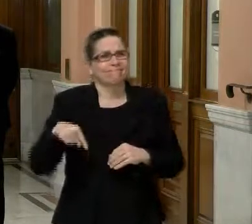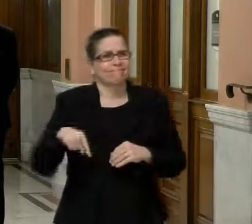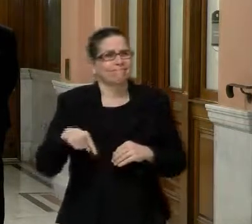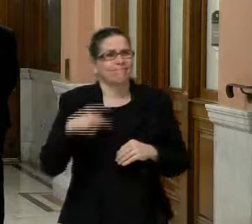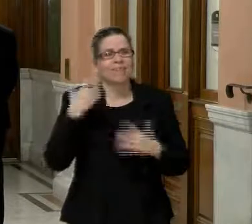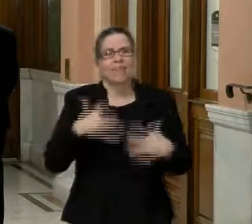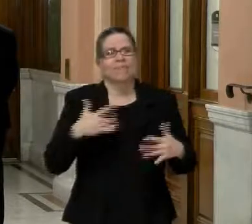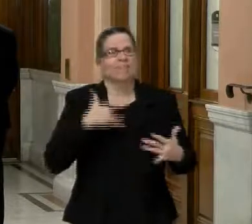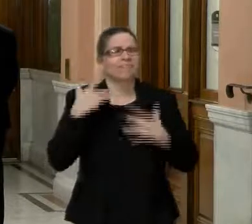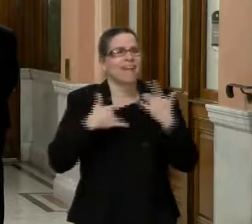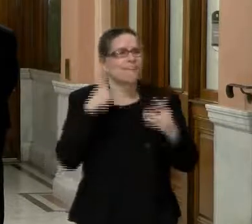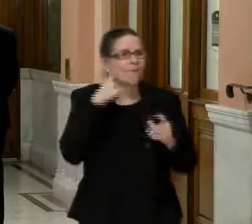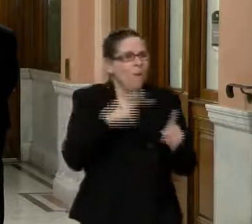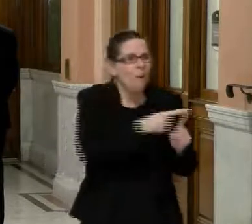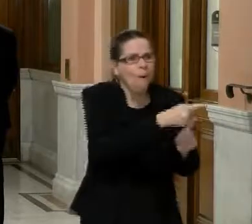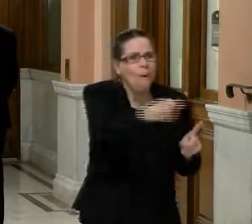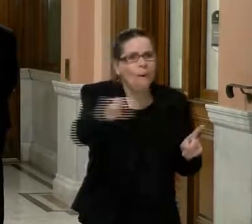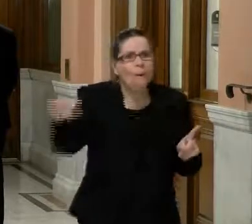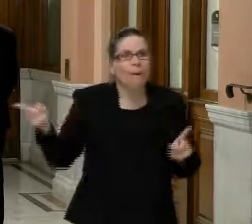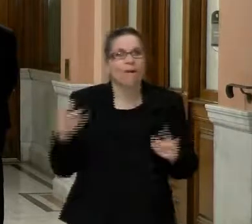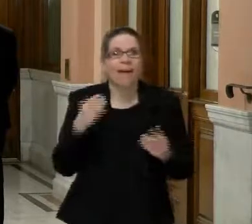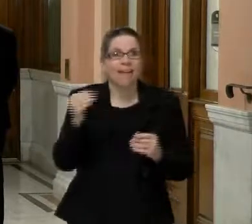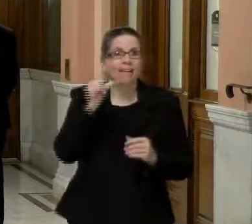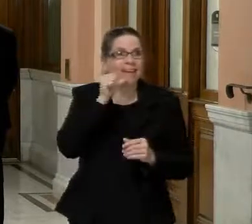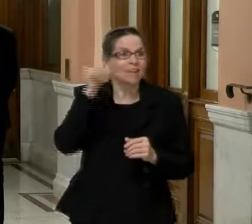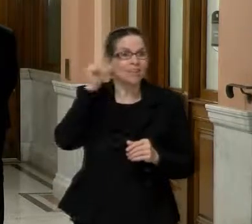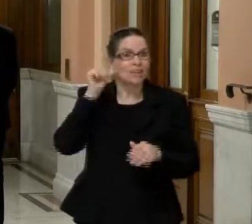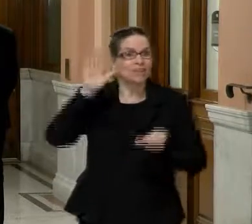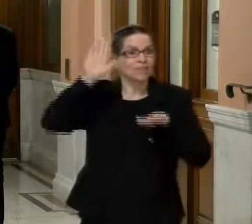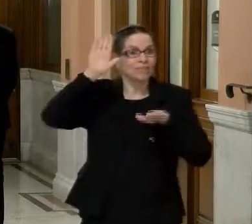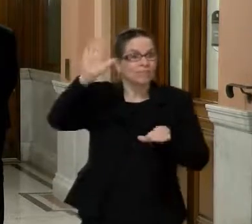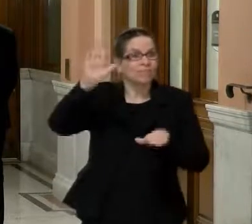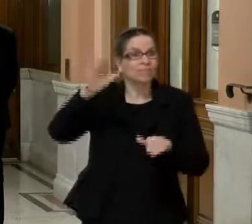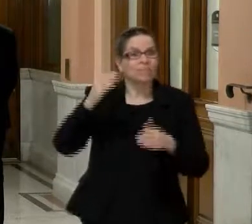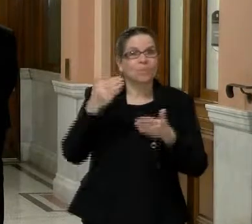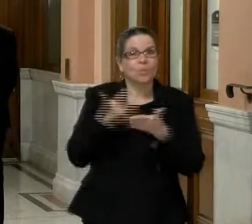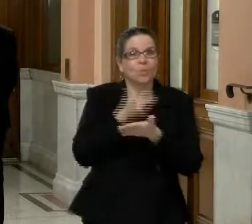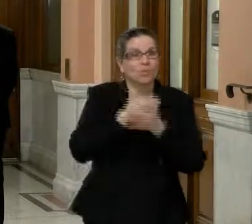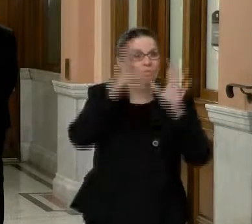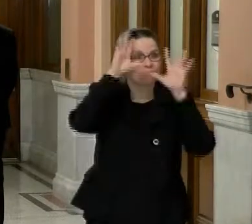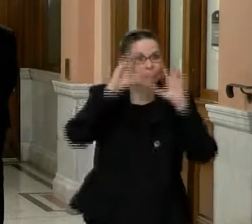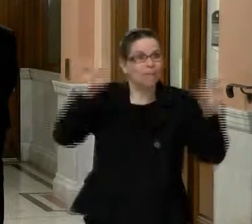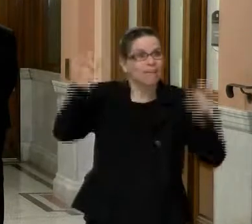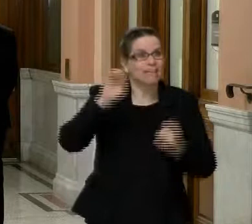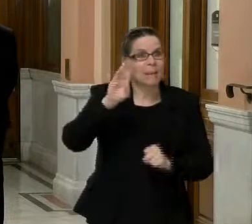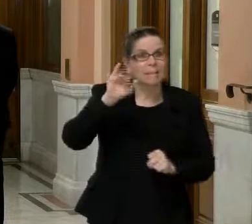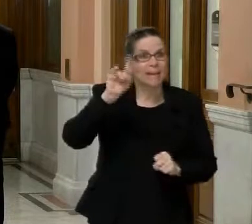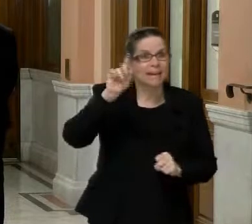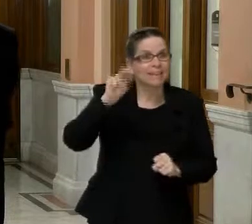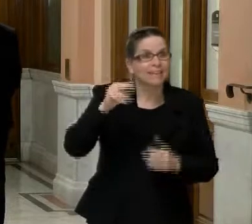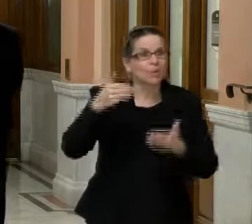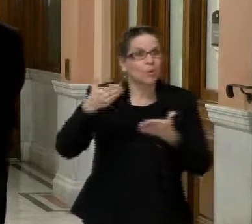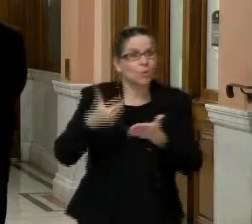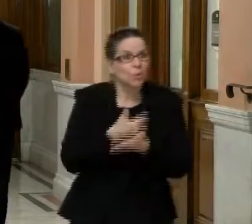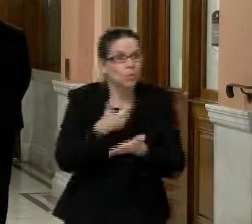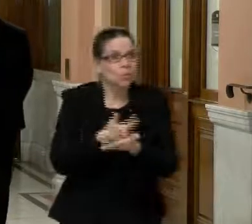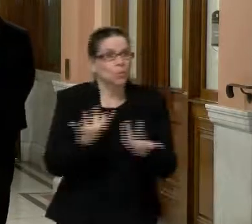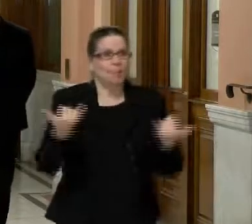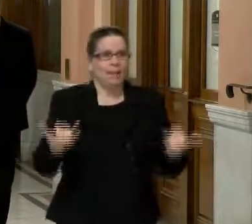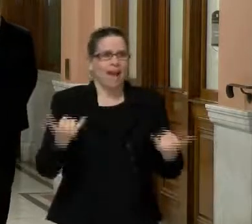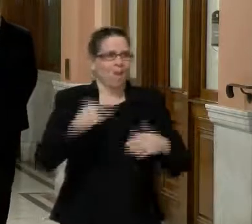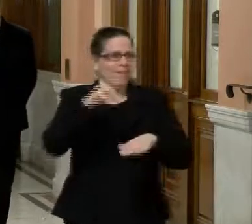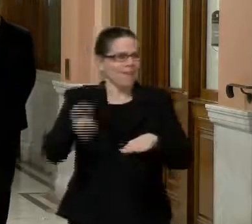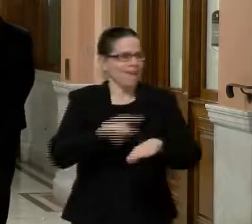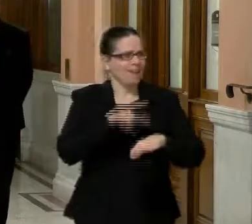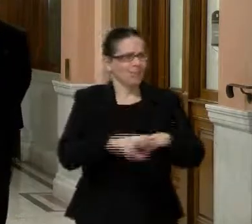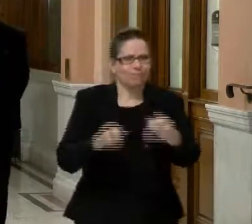of realize that we had turned a page and we now have some real serious national support. Um, and I think